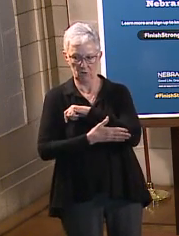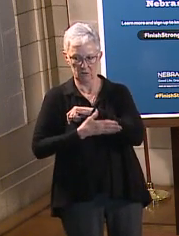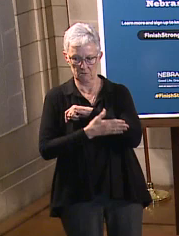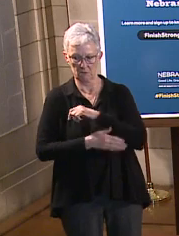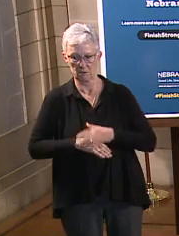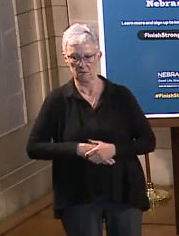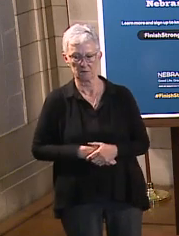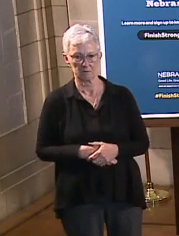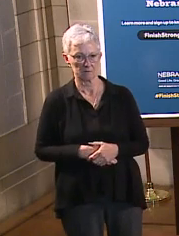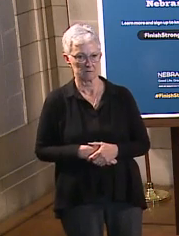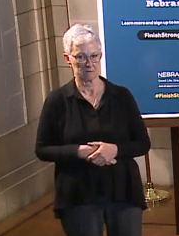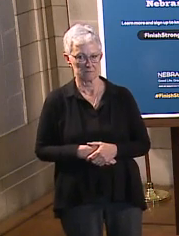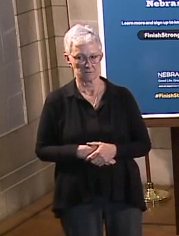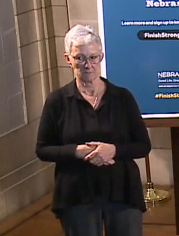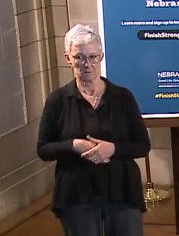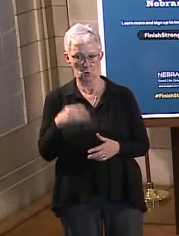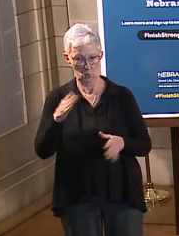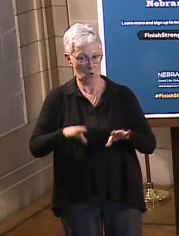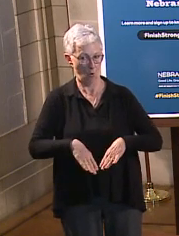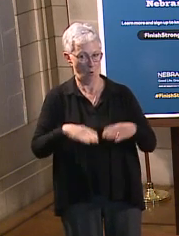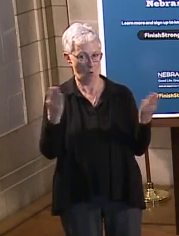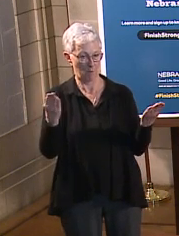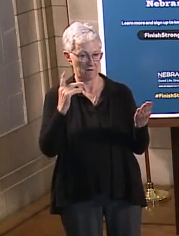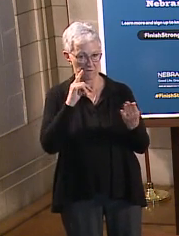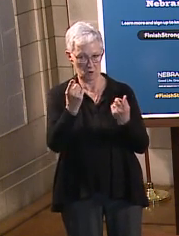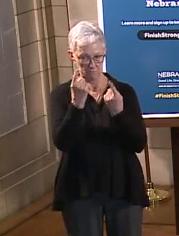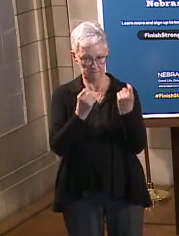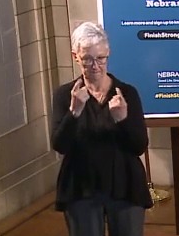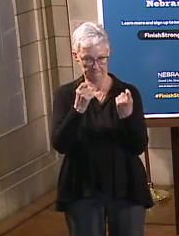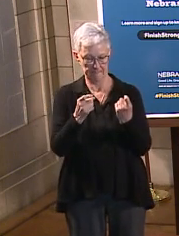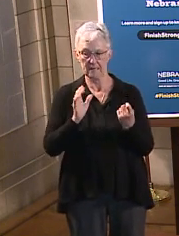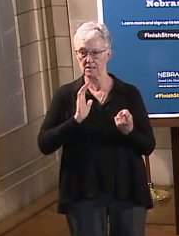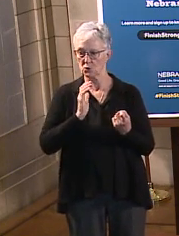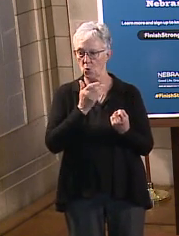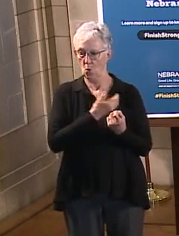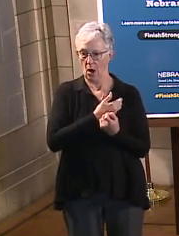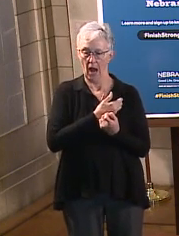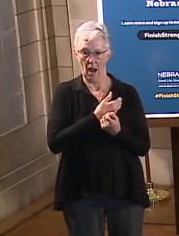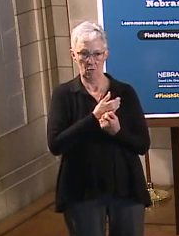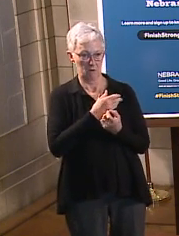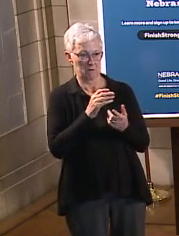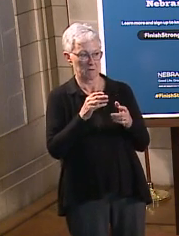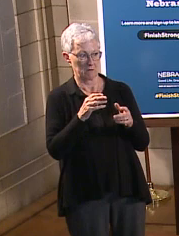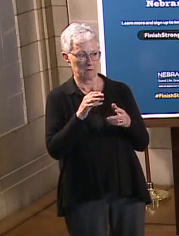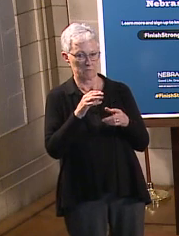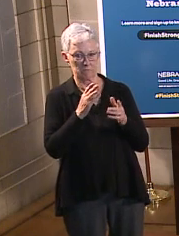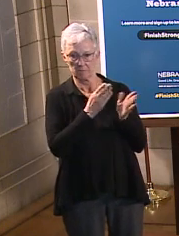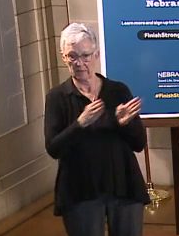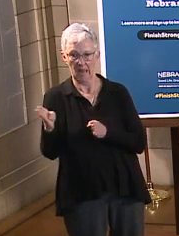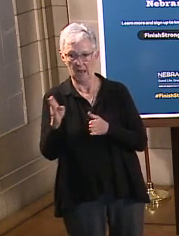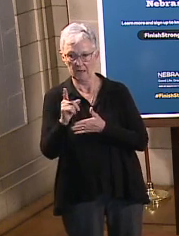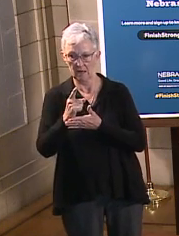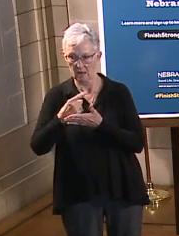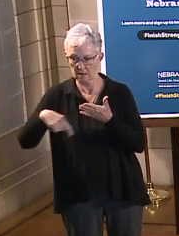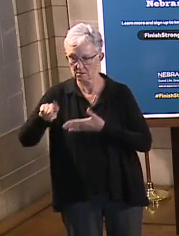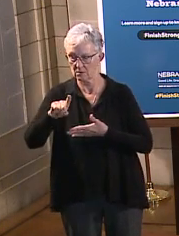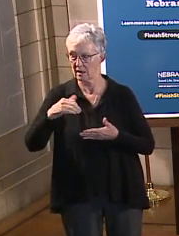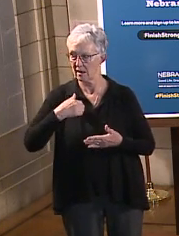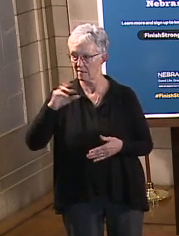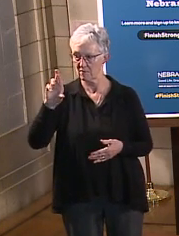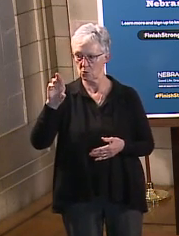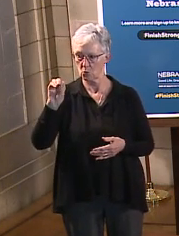just a moment, but our upcoming schedule will be for 10 a.m. next Monday. We will celebrate rodeo week at the governor's residence,